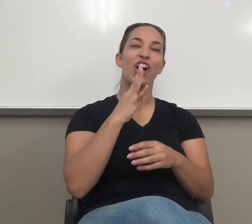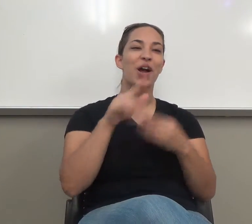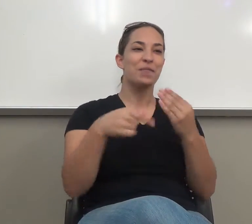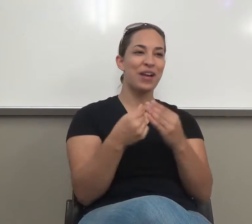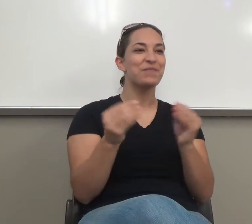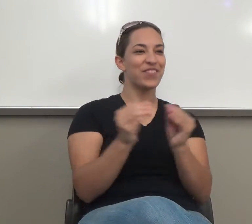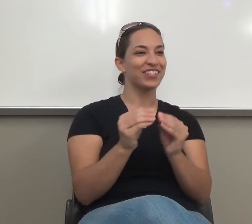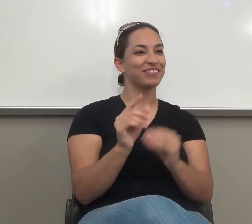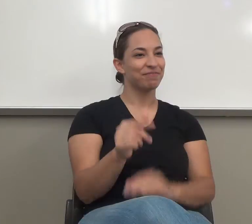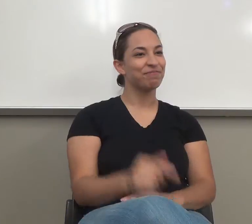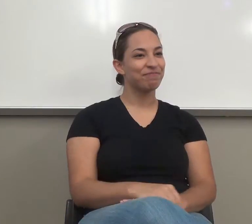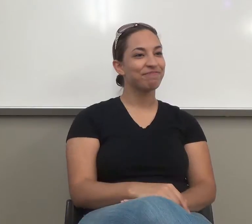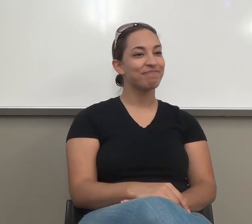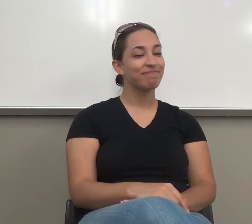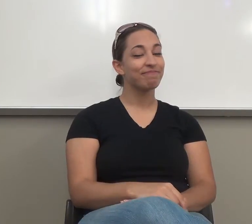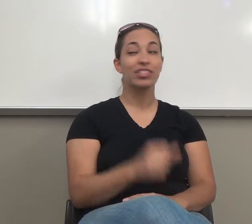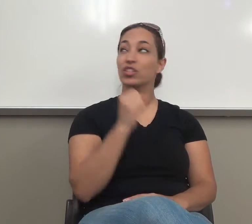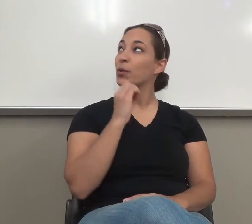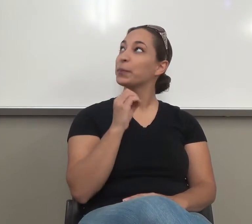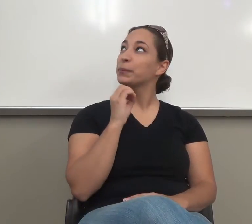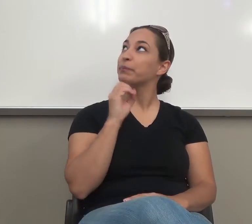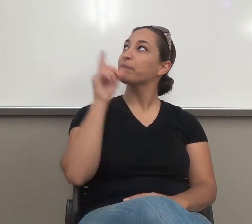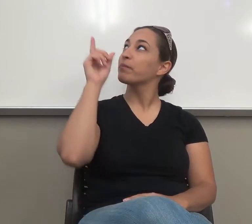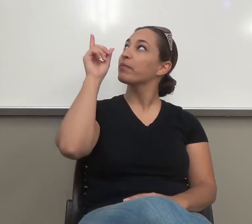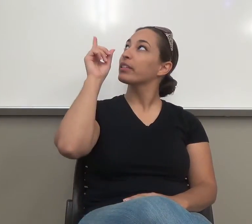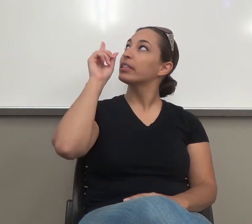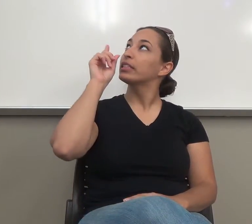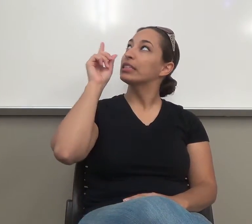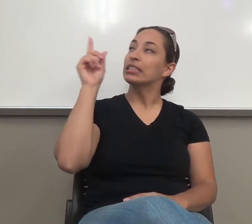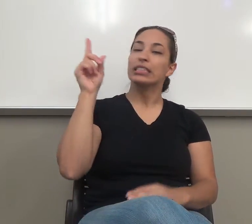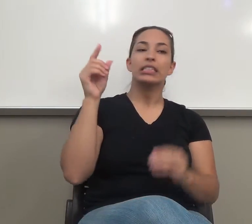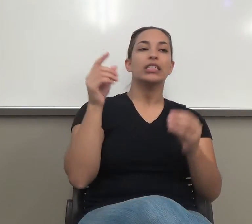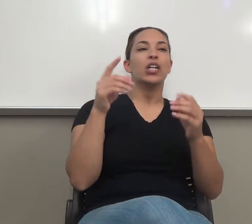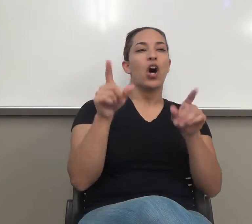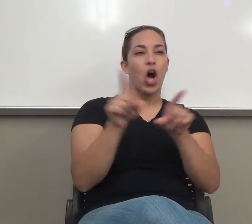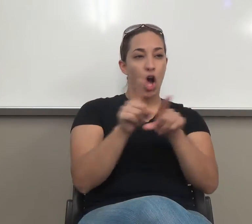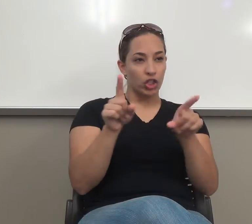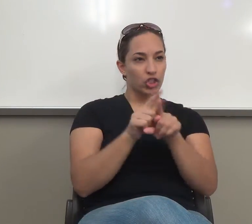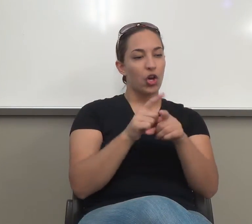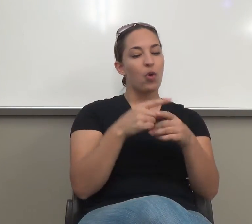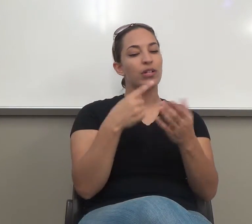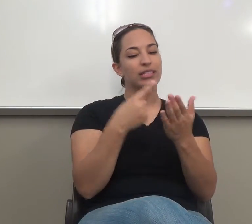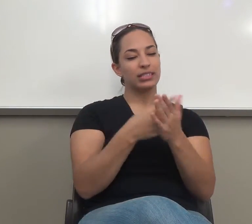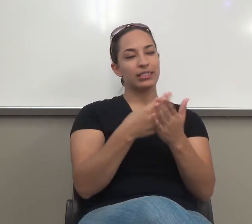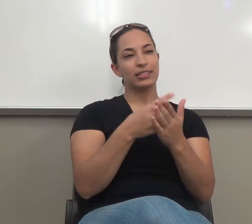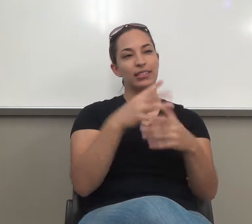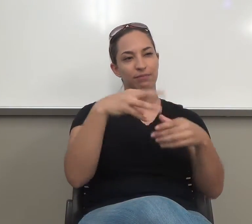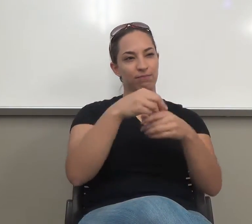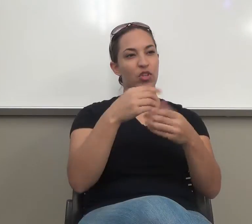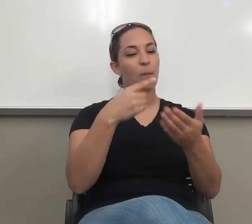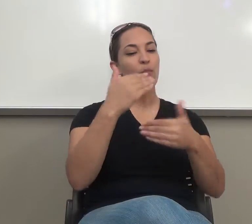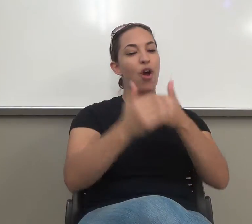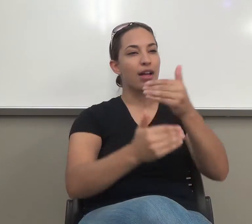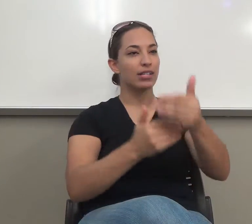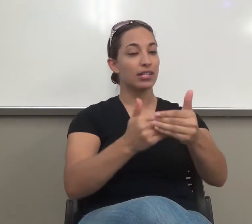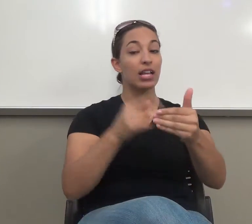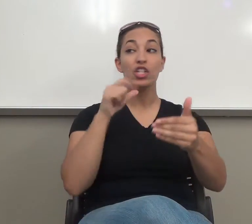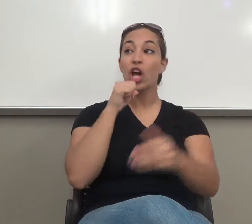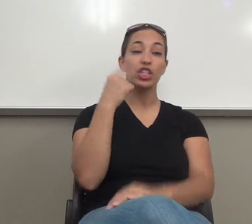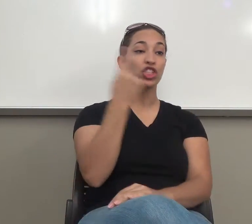This gets into our process. This is not only an introduction to your first assignment, your first